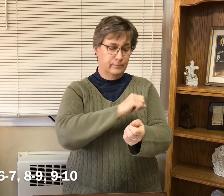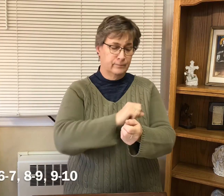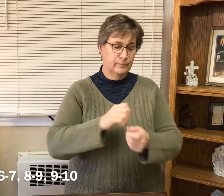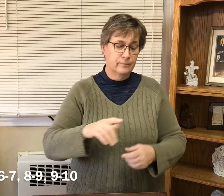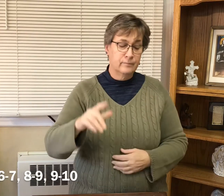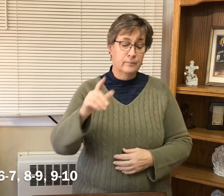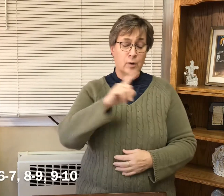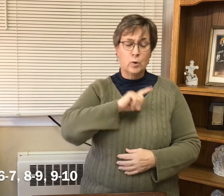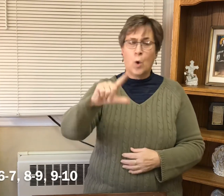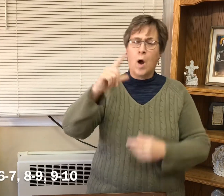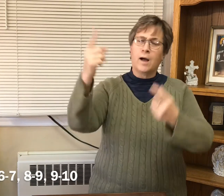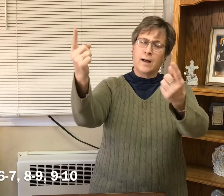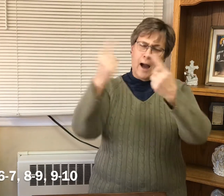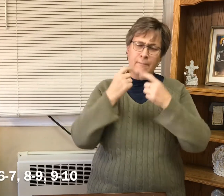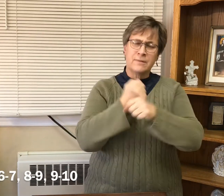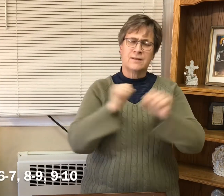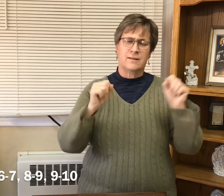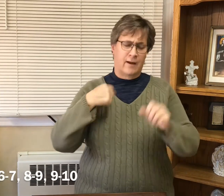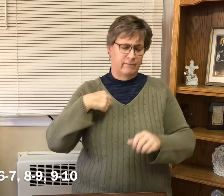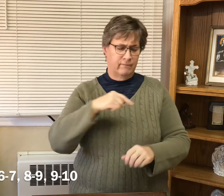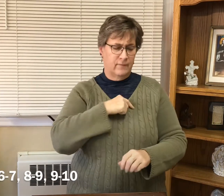Psalm. Lord, come and save us.